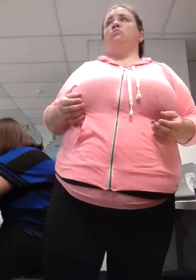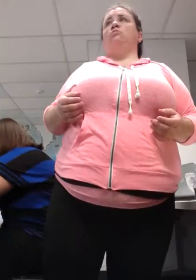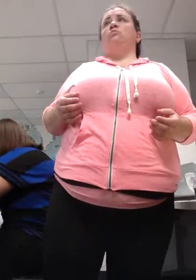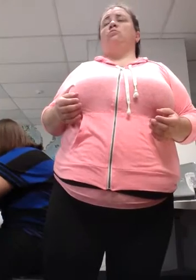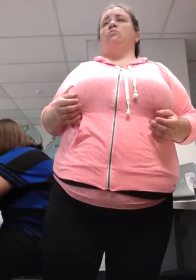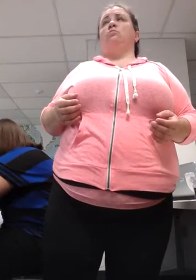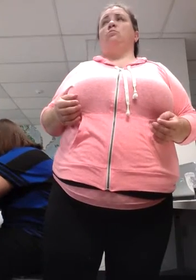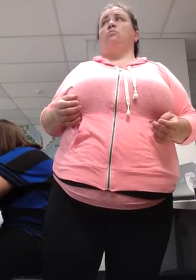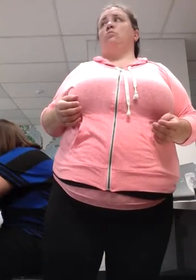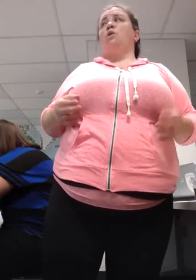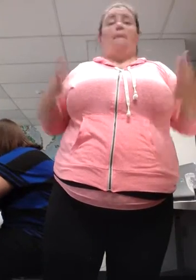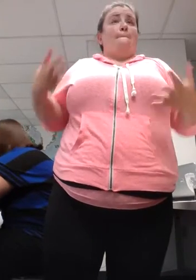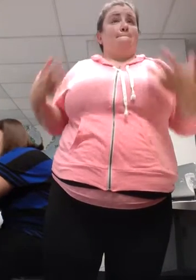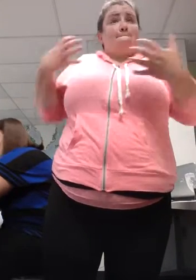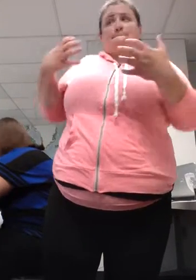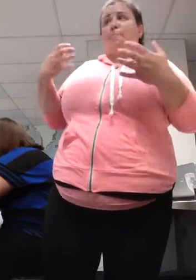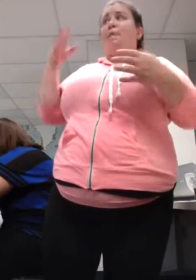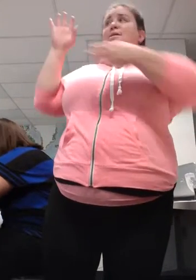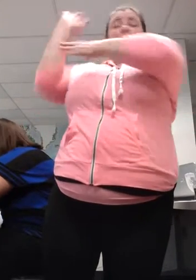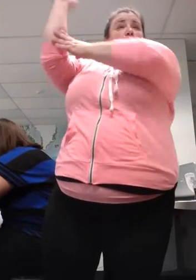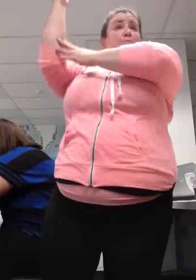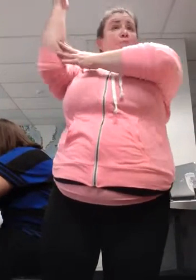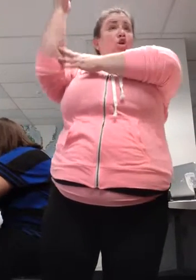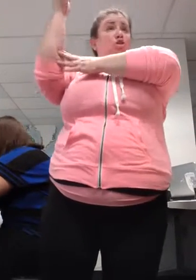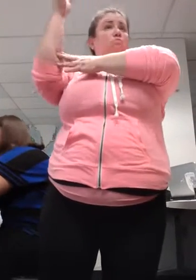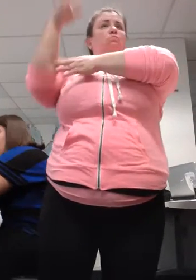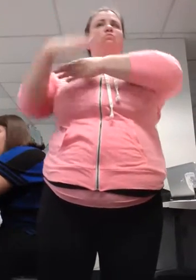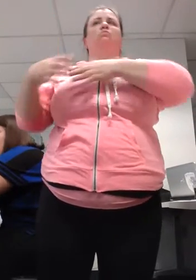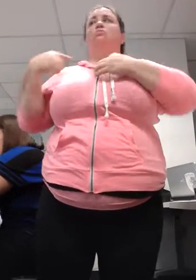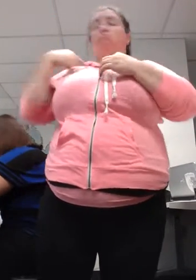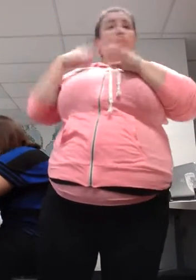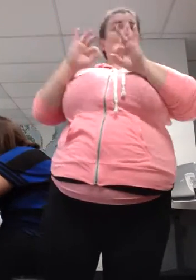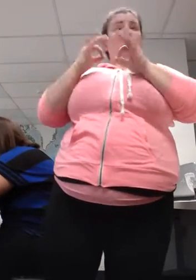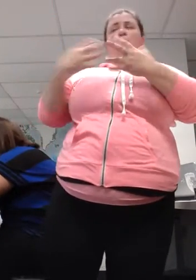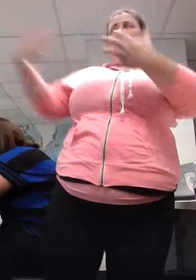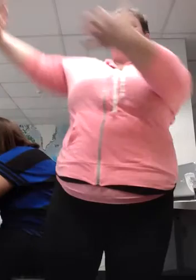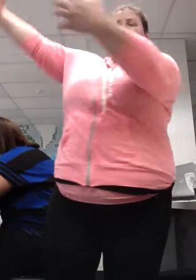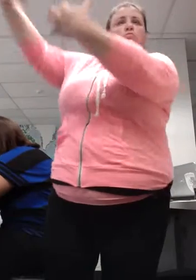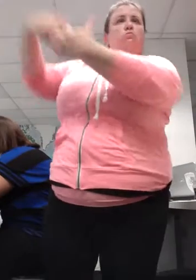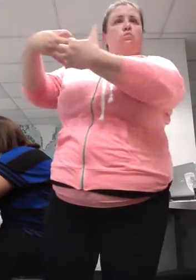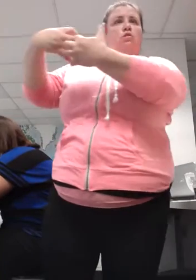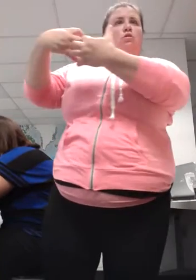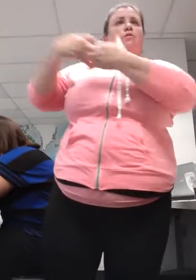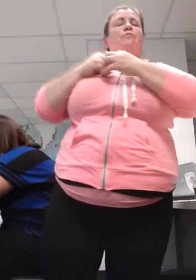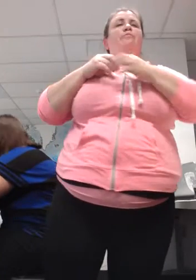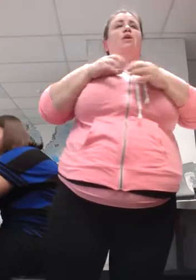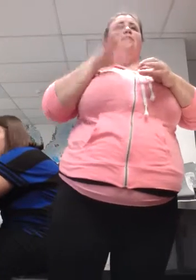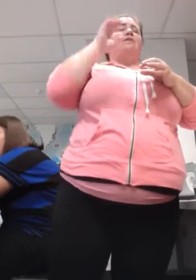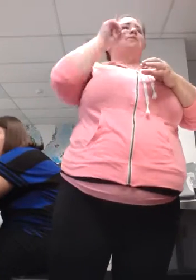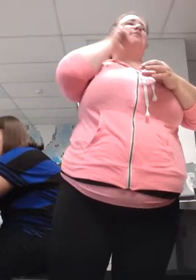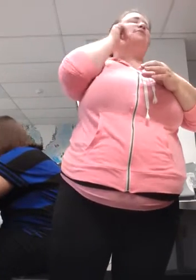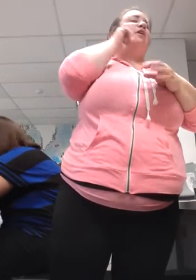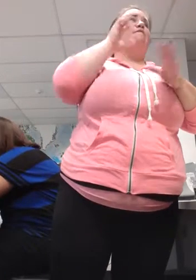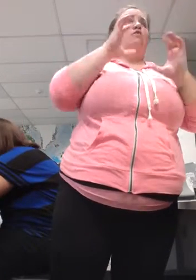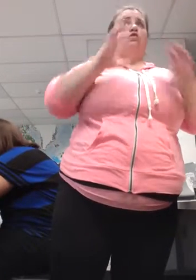You have to match them. If you don't match them, your deaf consumers don't walk away with the same impact